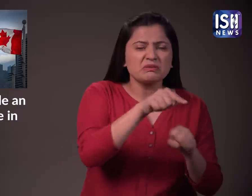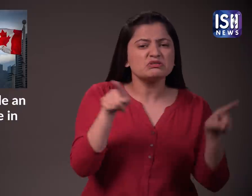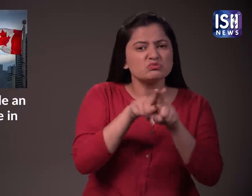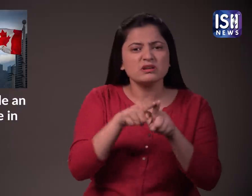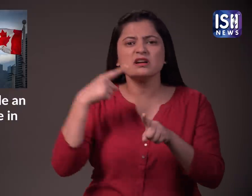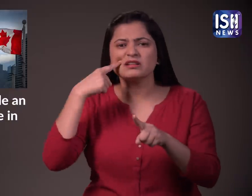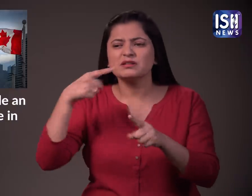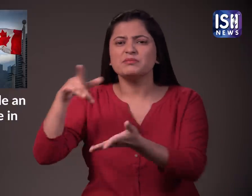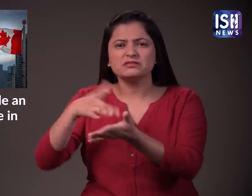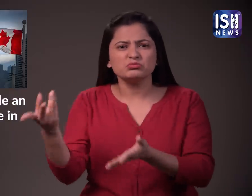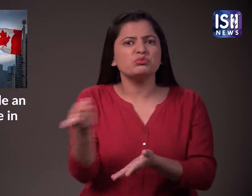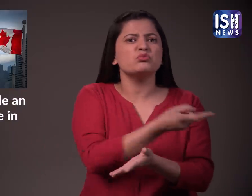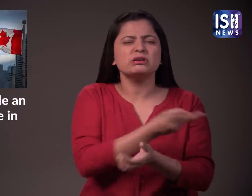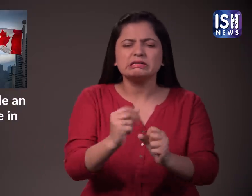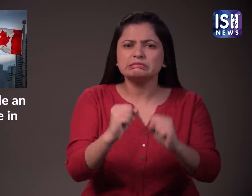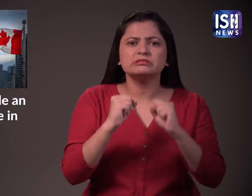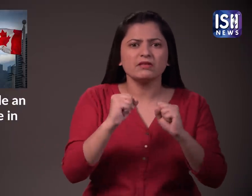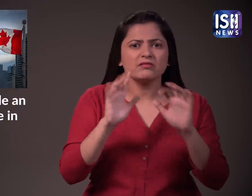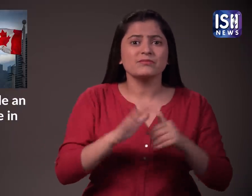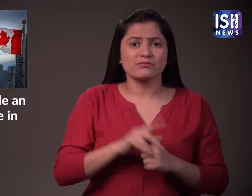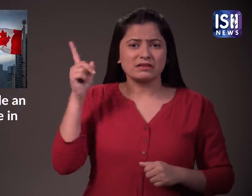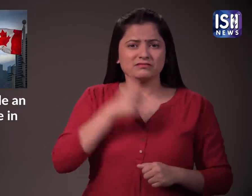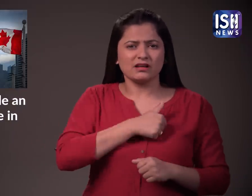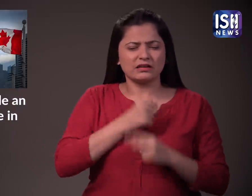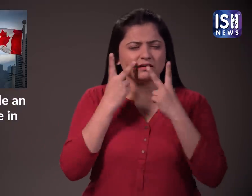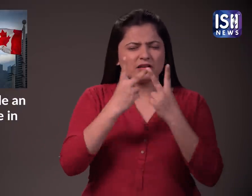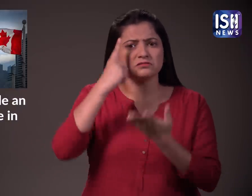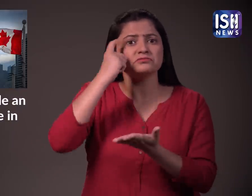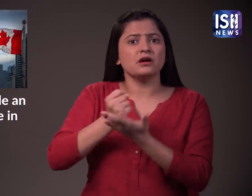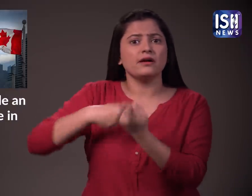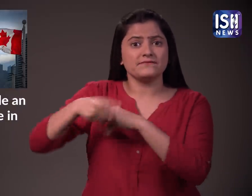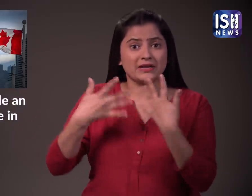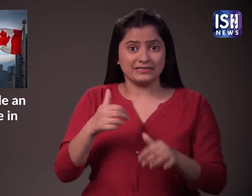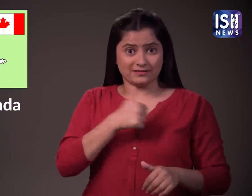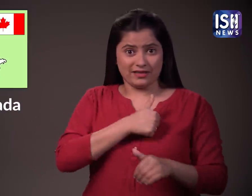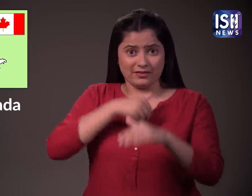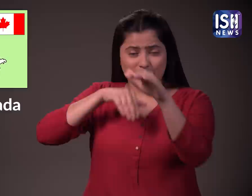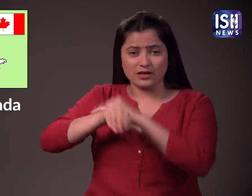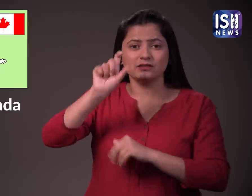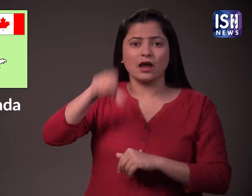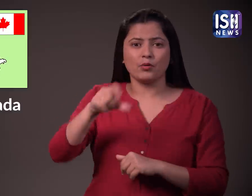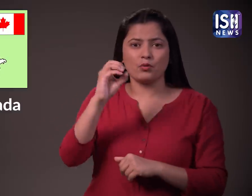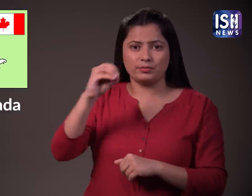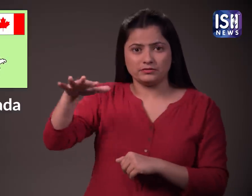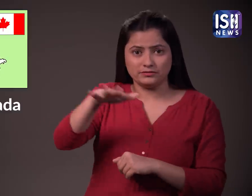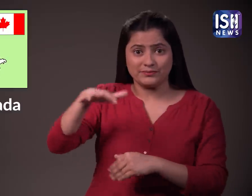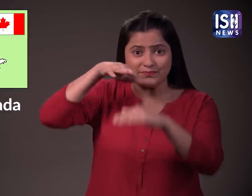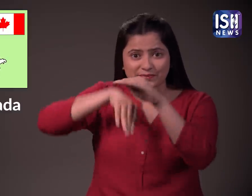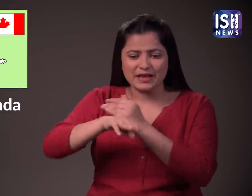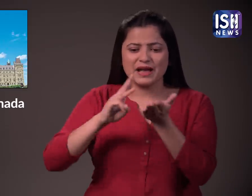People in Karachi and Islamabad face this issue. Canadian Member of Parliament Jeremy Patsa stood up in the Parliament